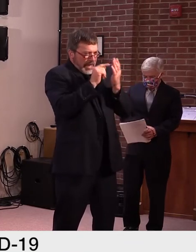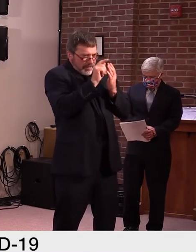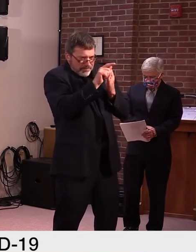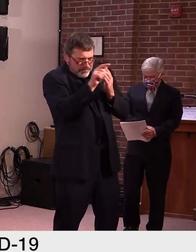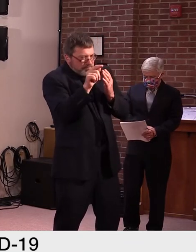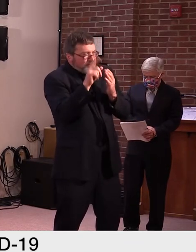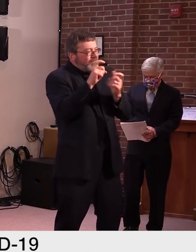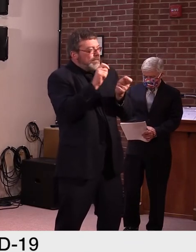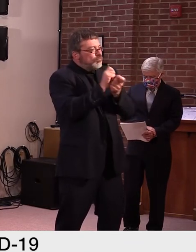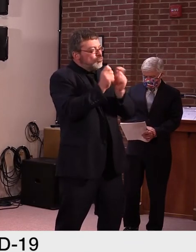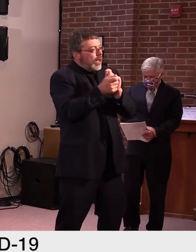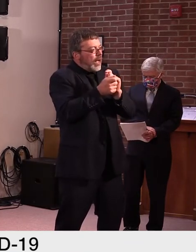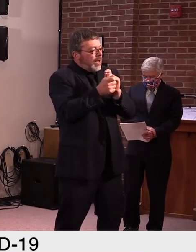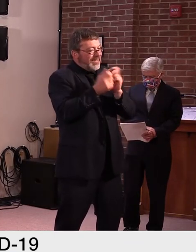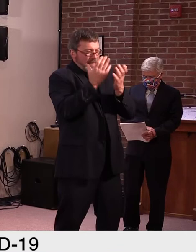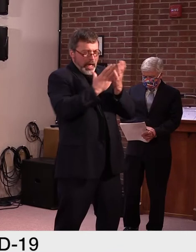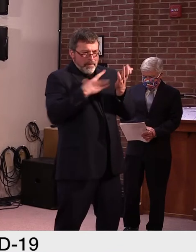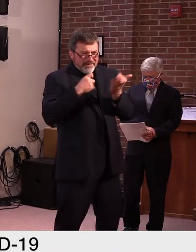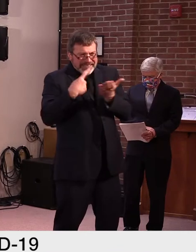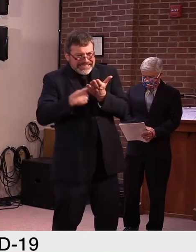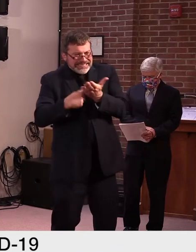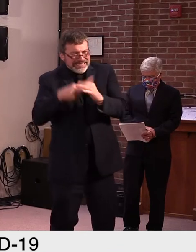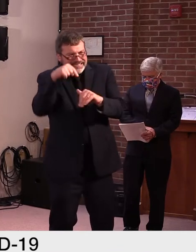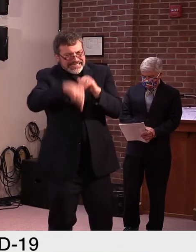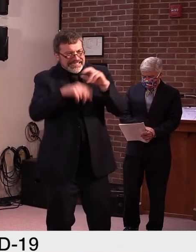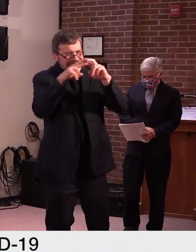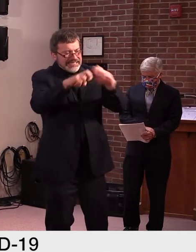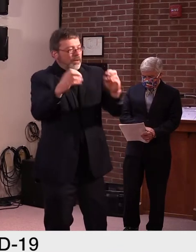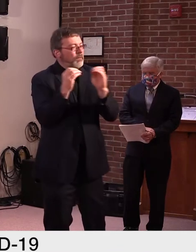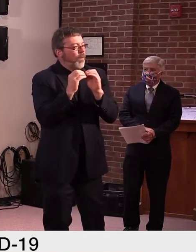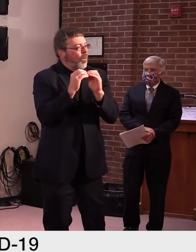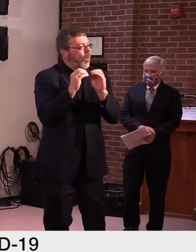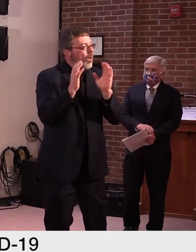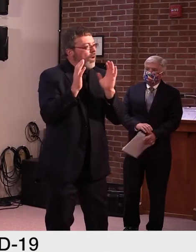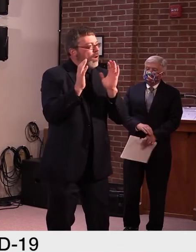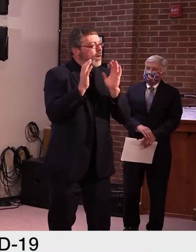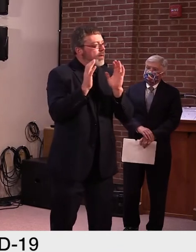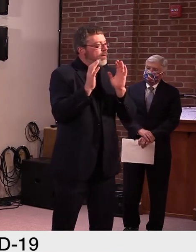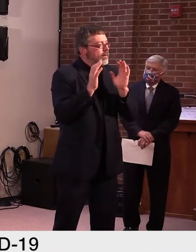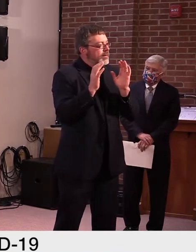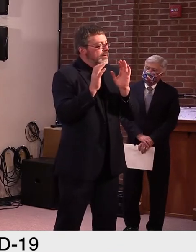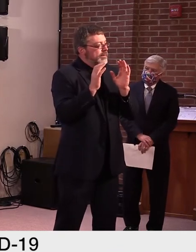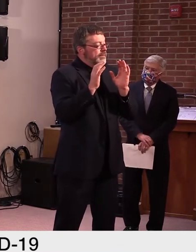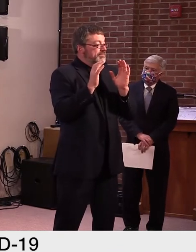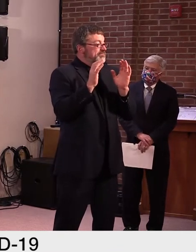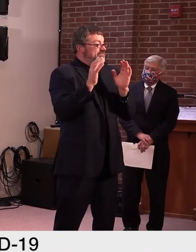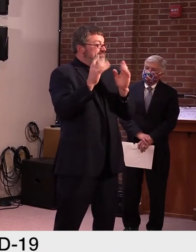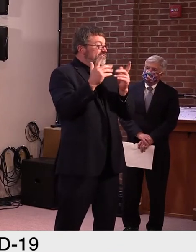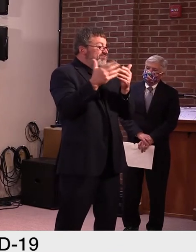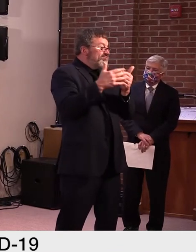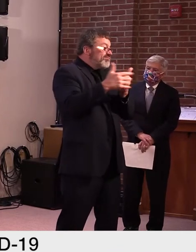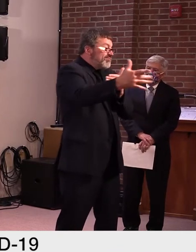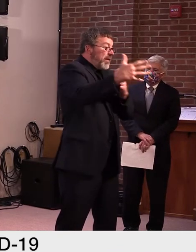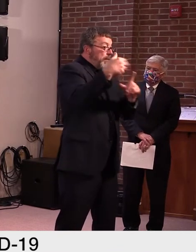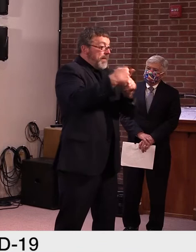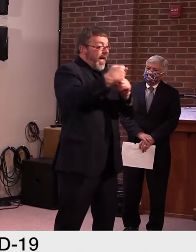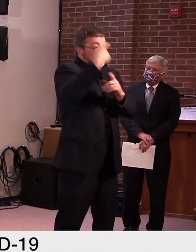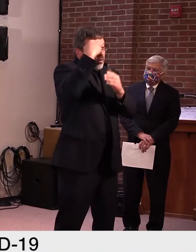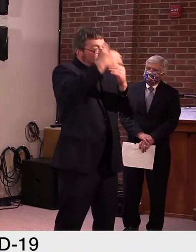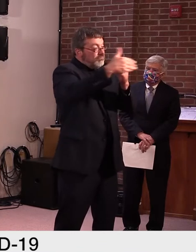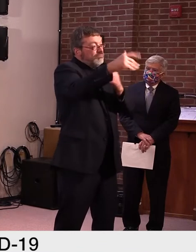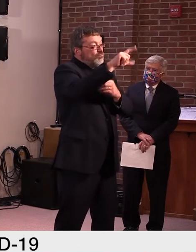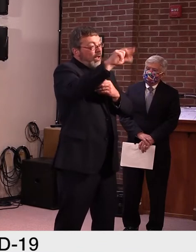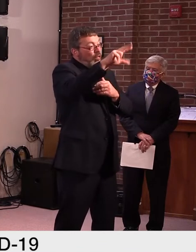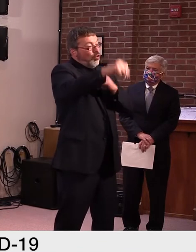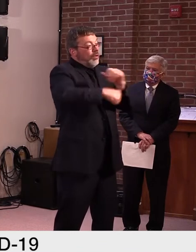an issue for us, uh, over the last two or three decades, over numerous, uh, administrations. Um,